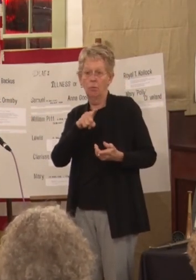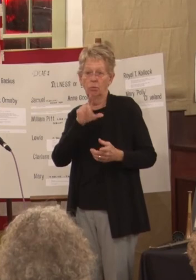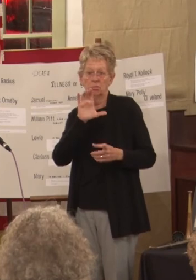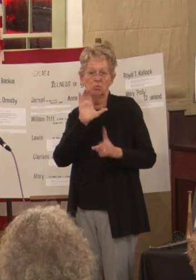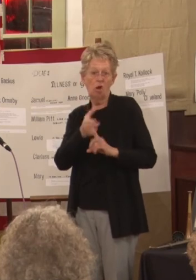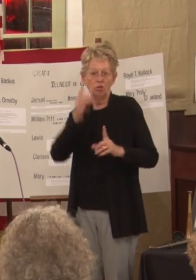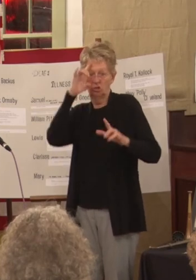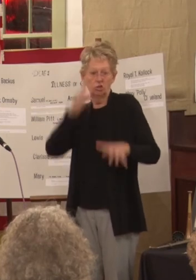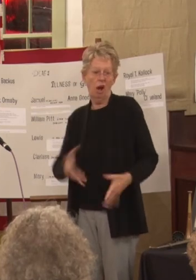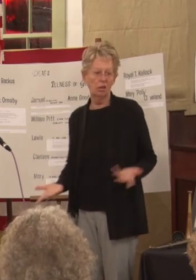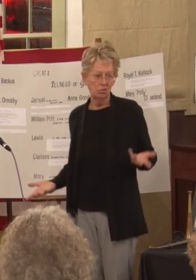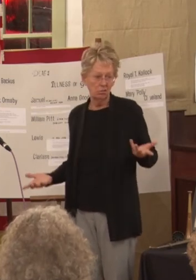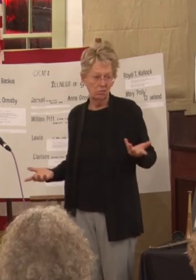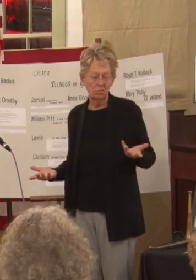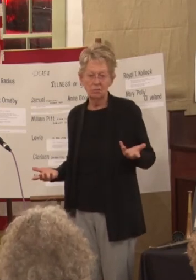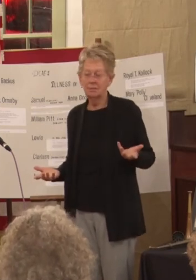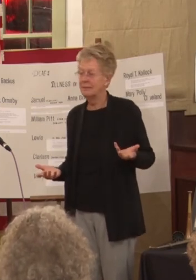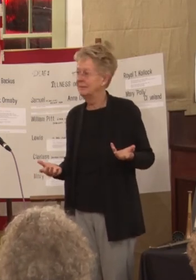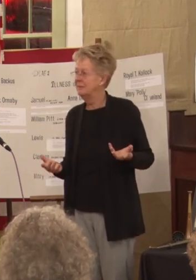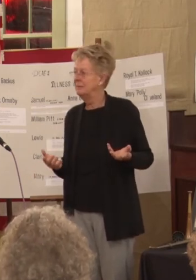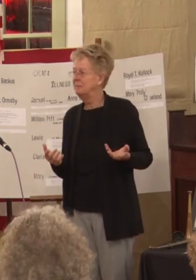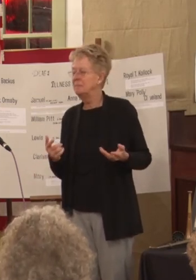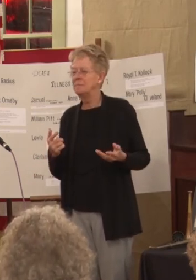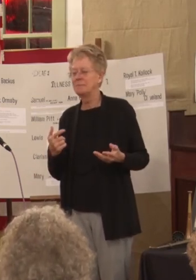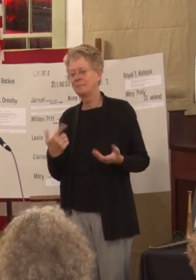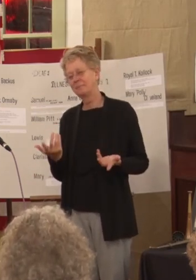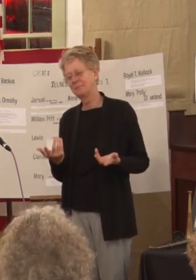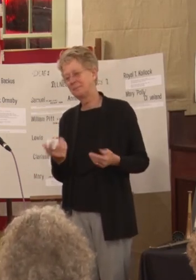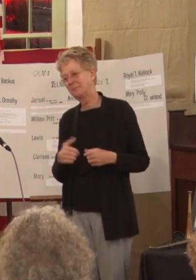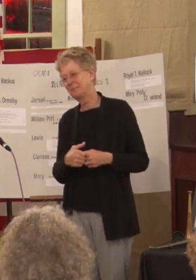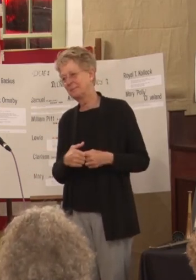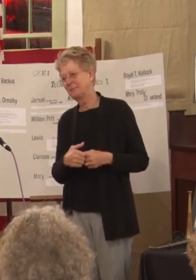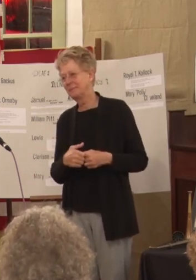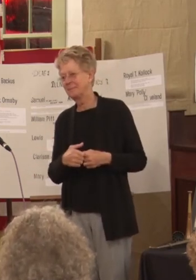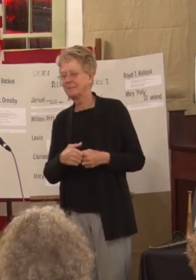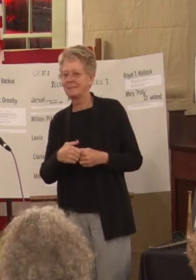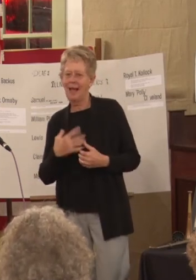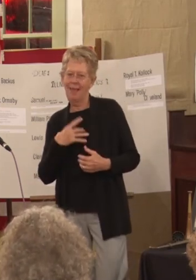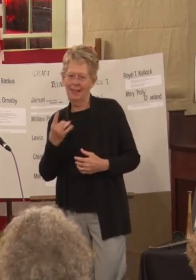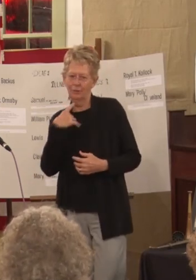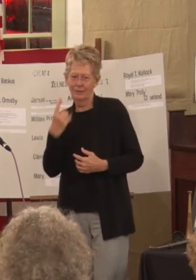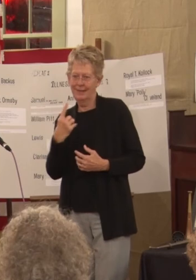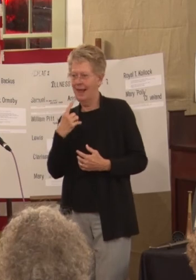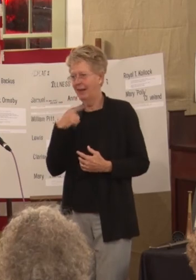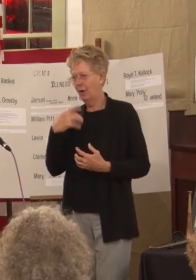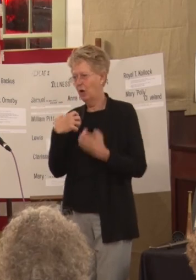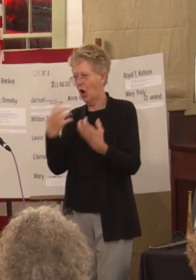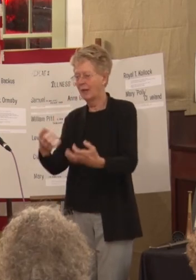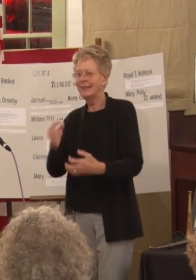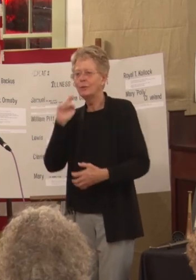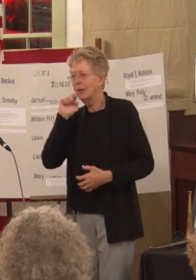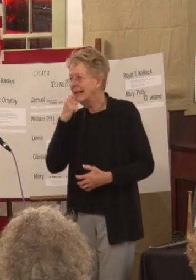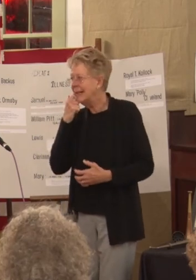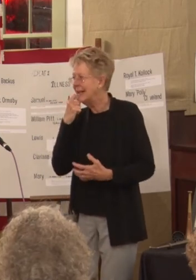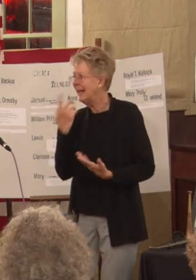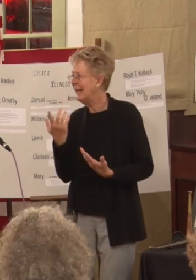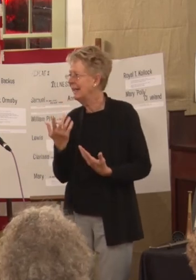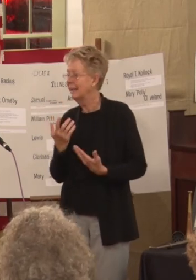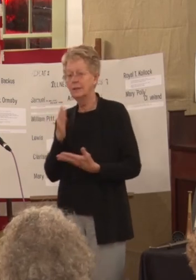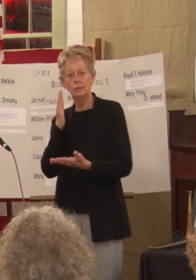and so what I always like to tell the hearing audience it's really neat when you stop off at a red light and you're